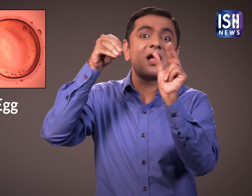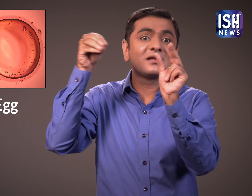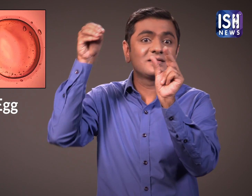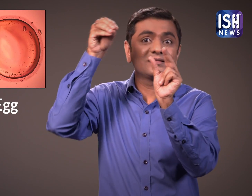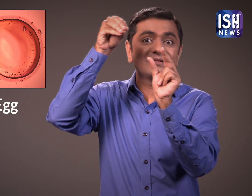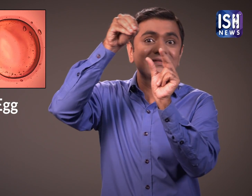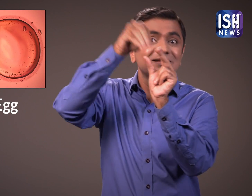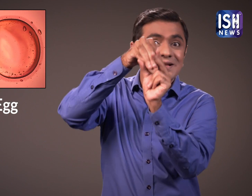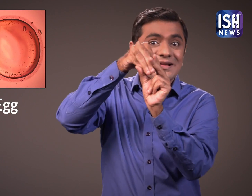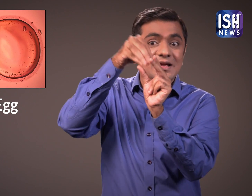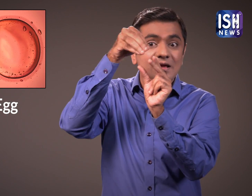the egg. 3.